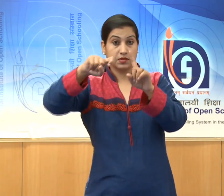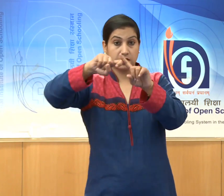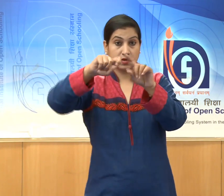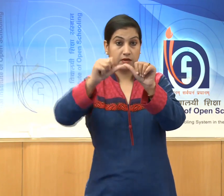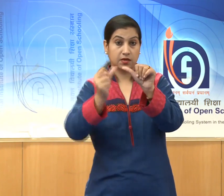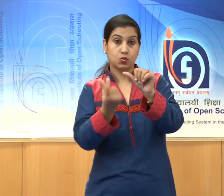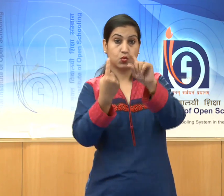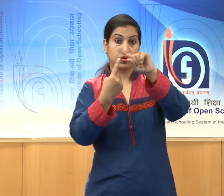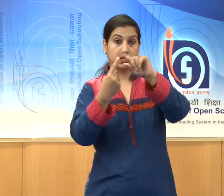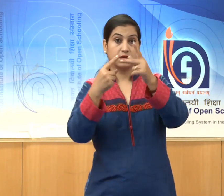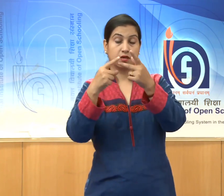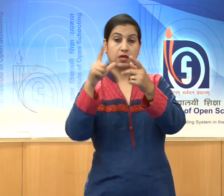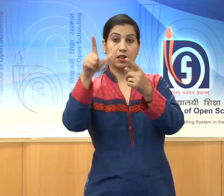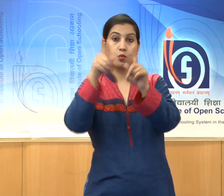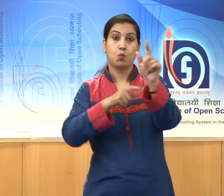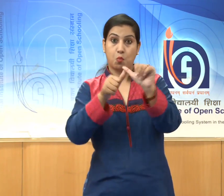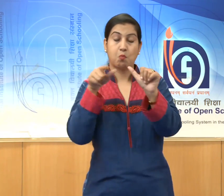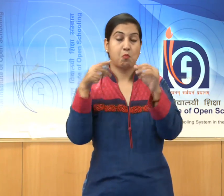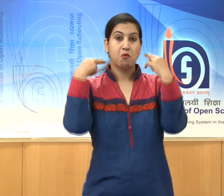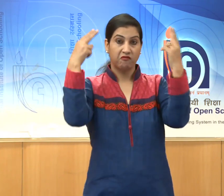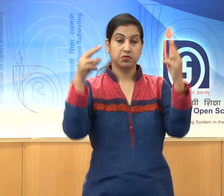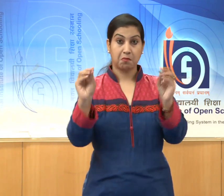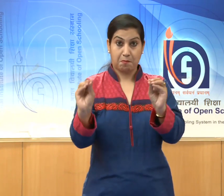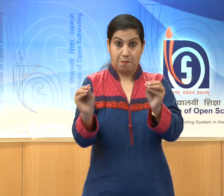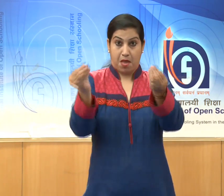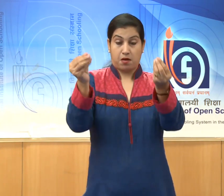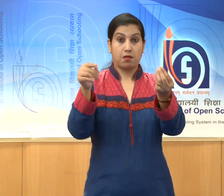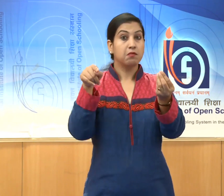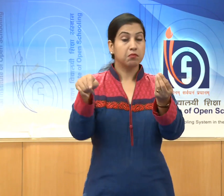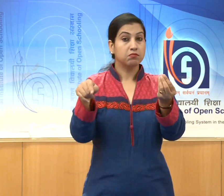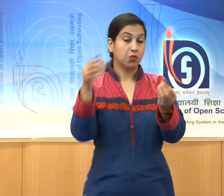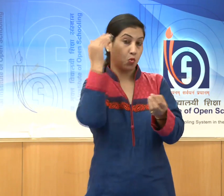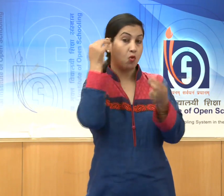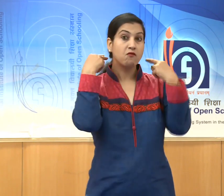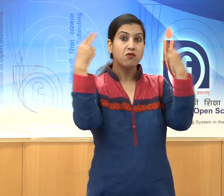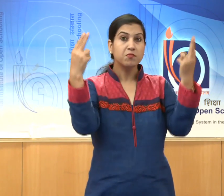better known as Chanakya.